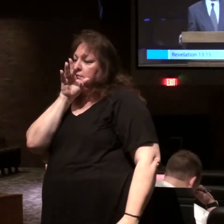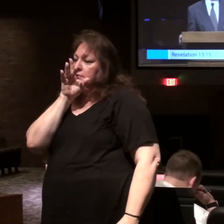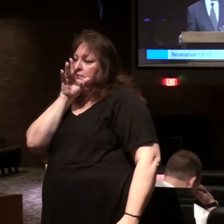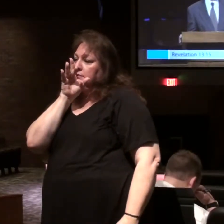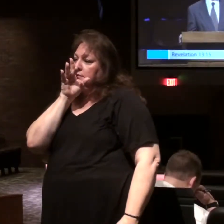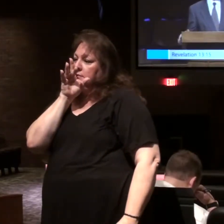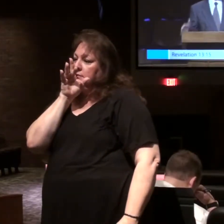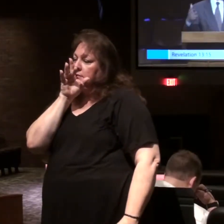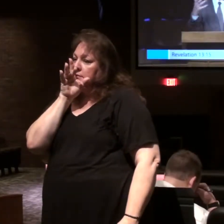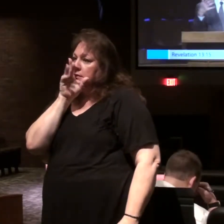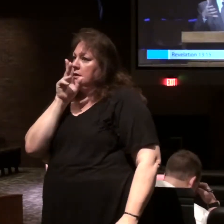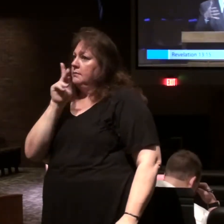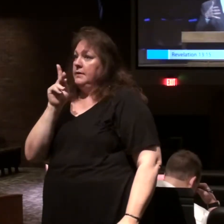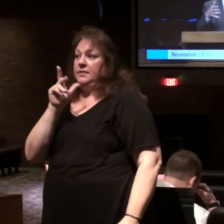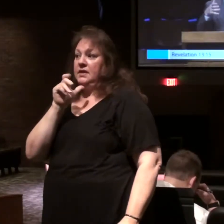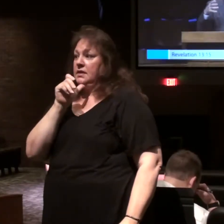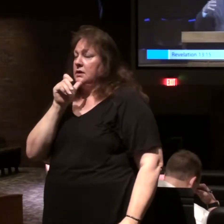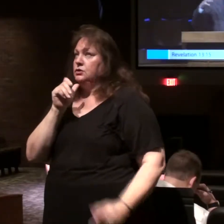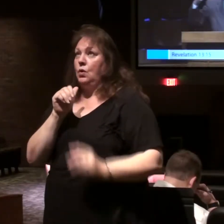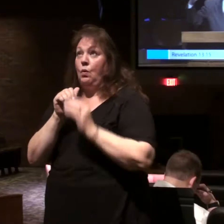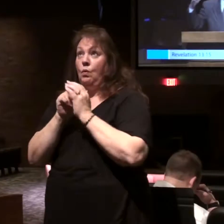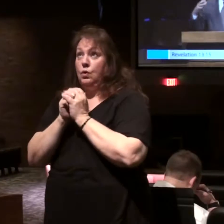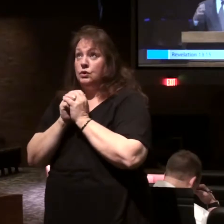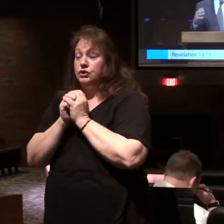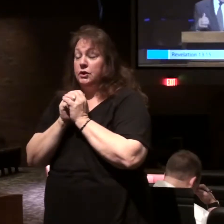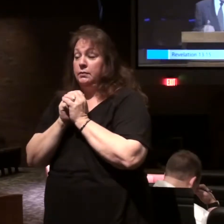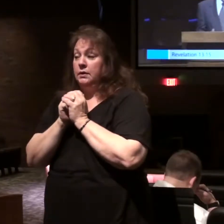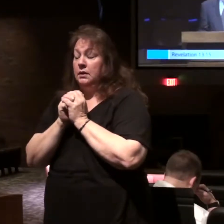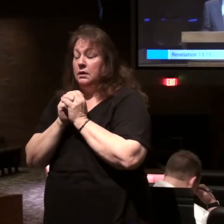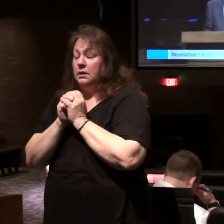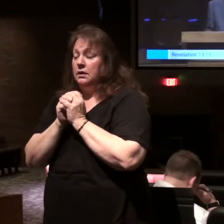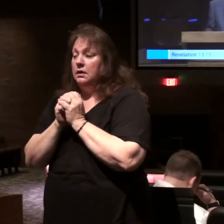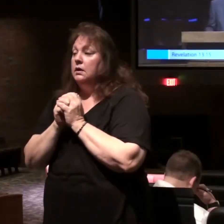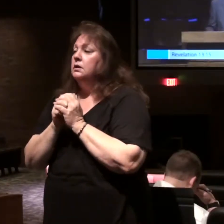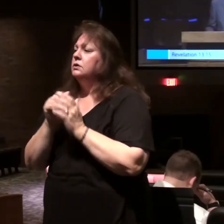And causes many who do not worship that image. So we see